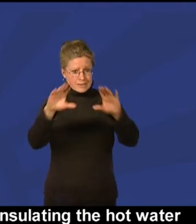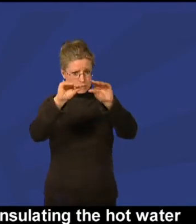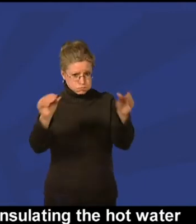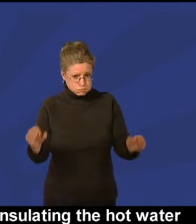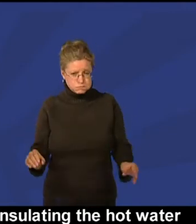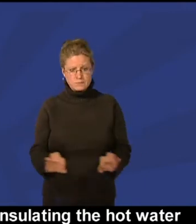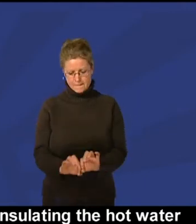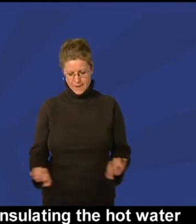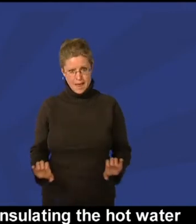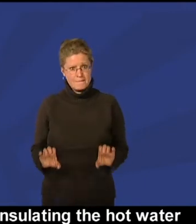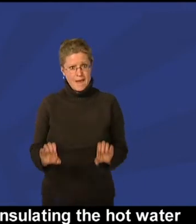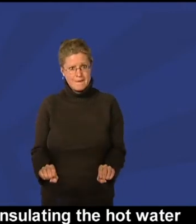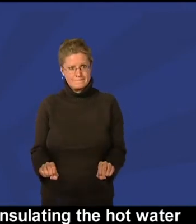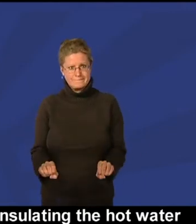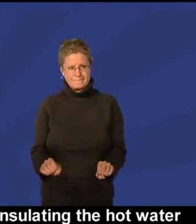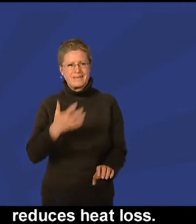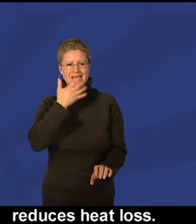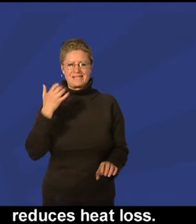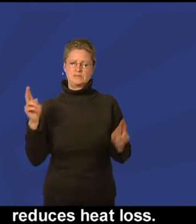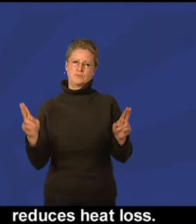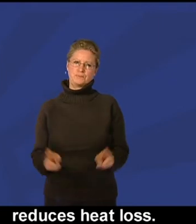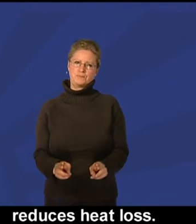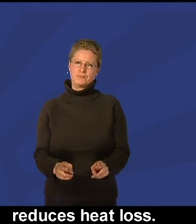Insulating the hot water tank and pipes reduces heat loss.